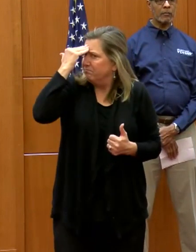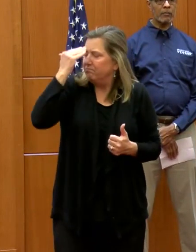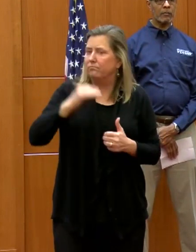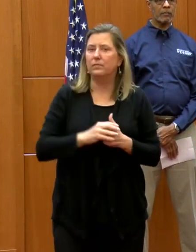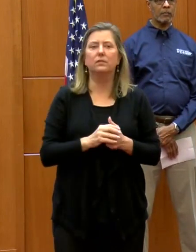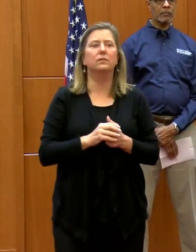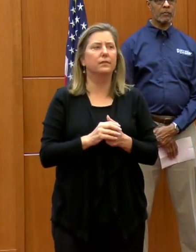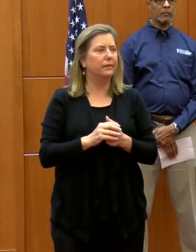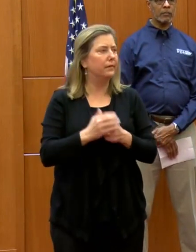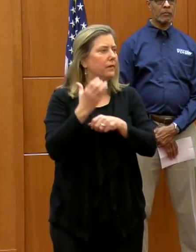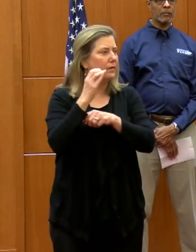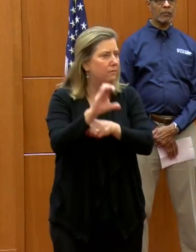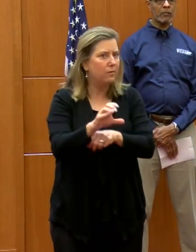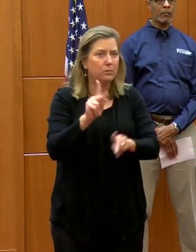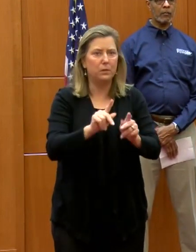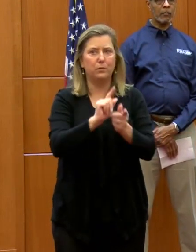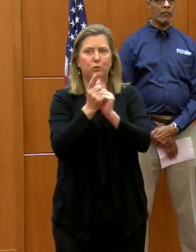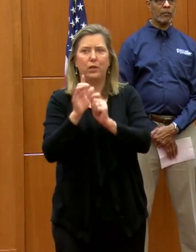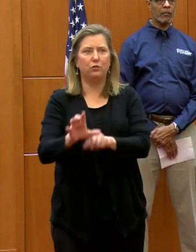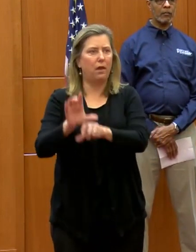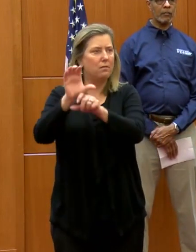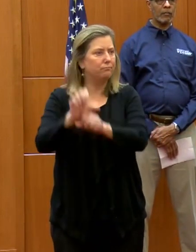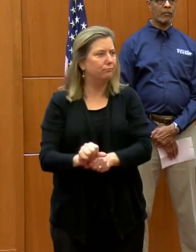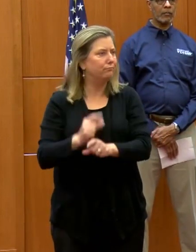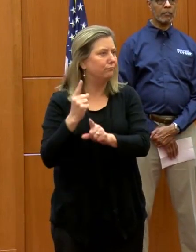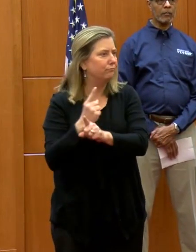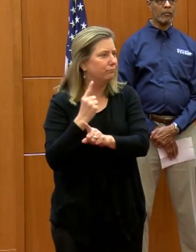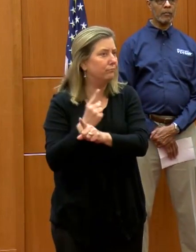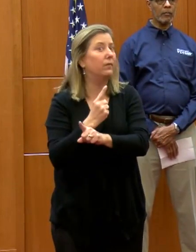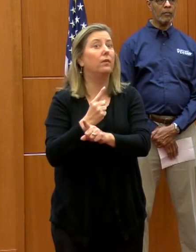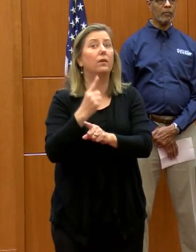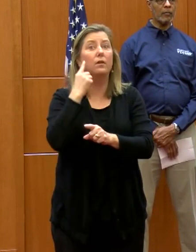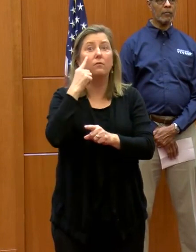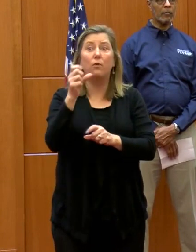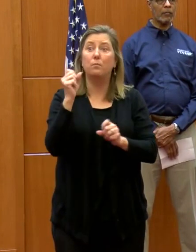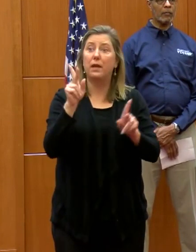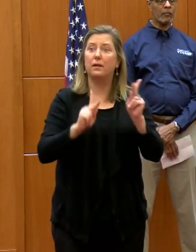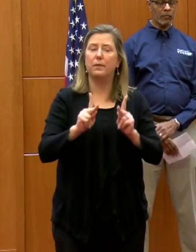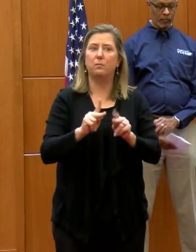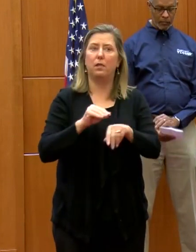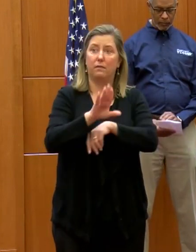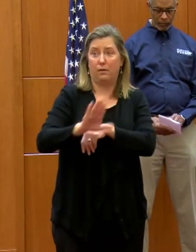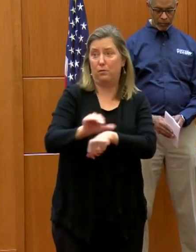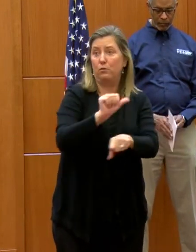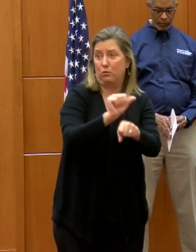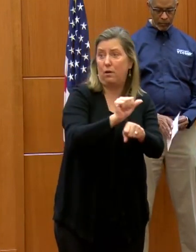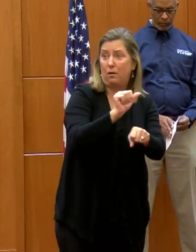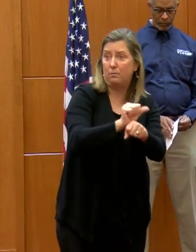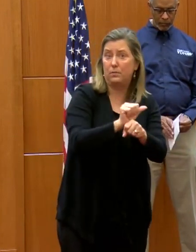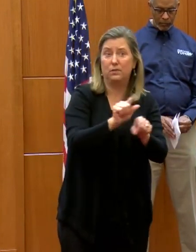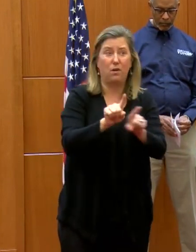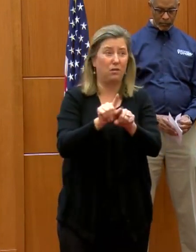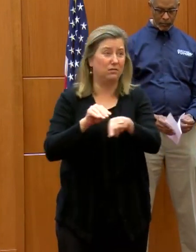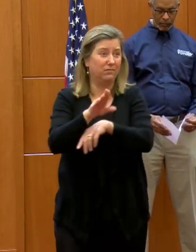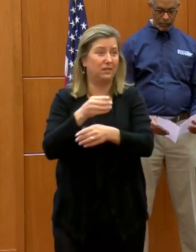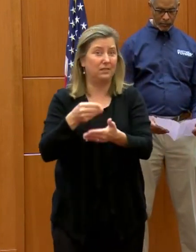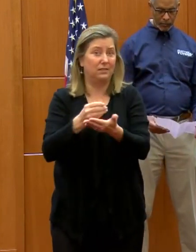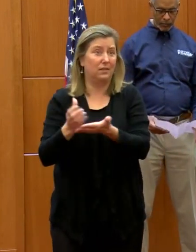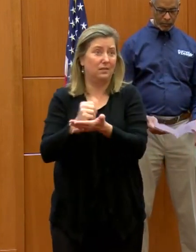forcing changes in people's routines, and for many people, it is affecting their jobs and their income.